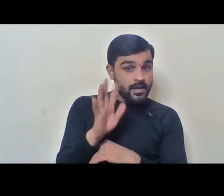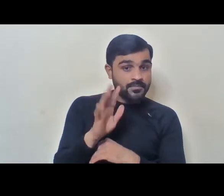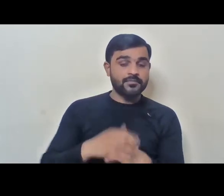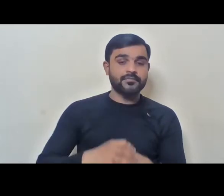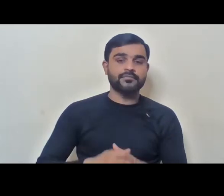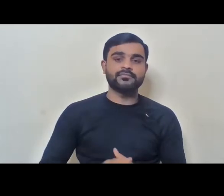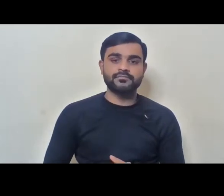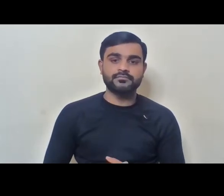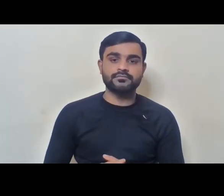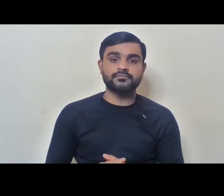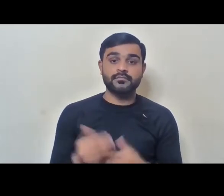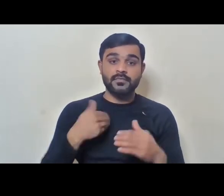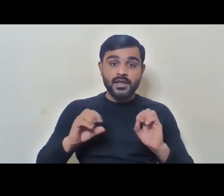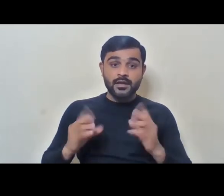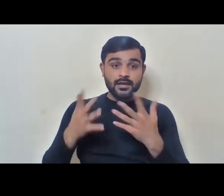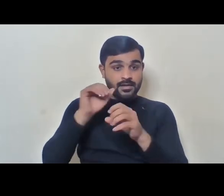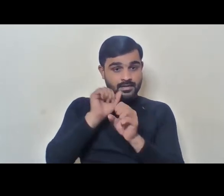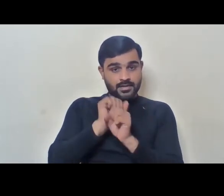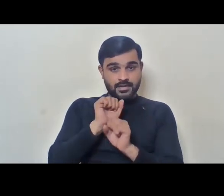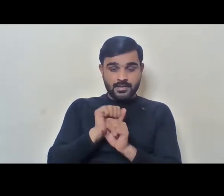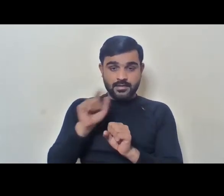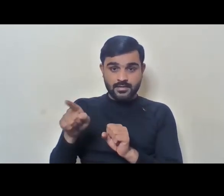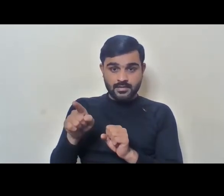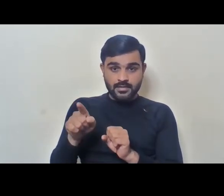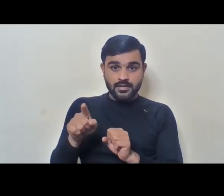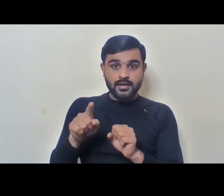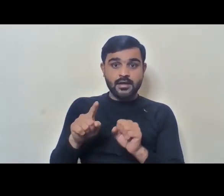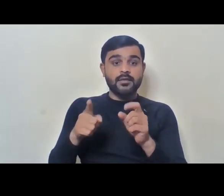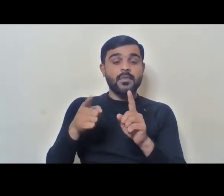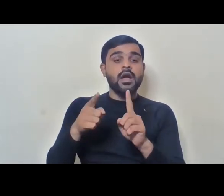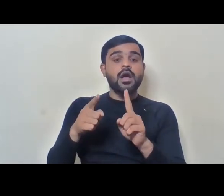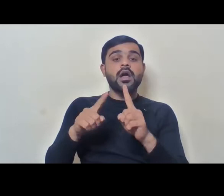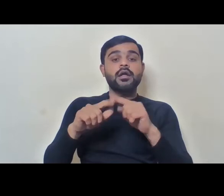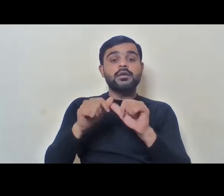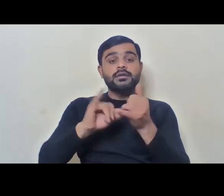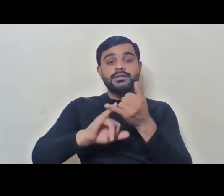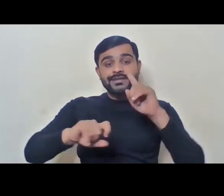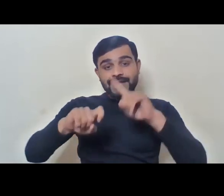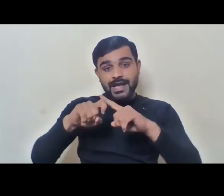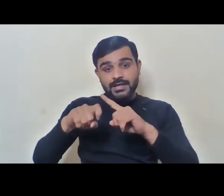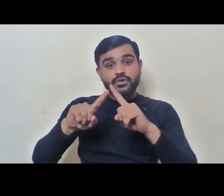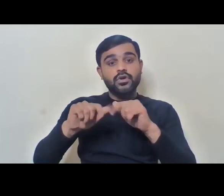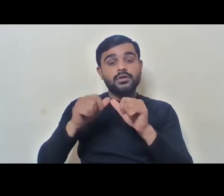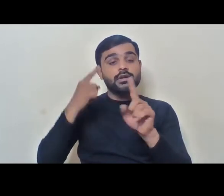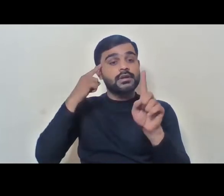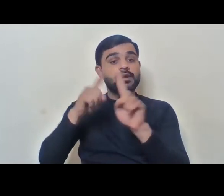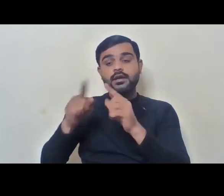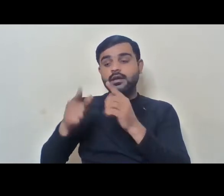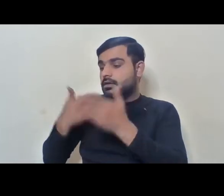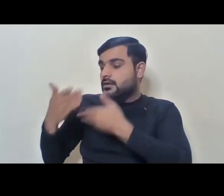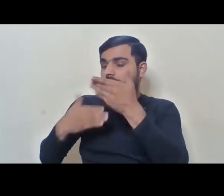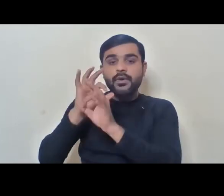when they start working, the task force and their employees and staff have no training or